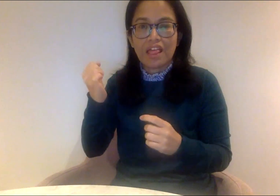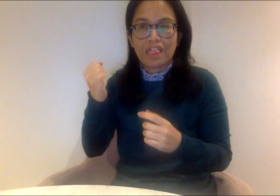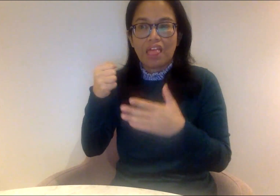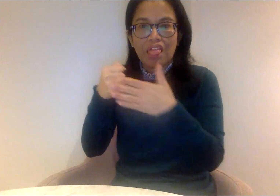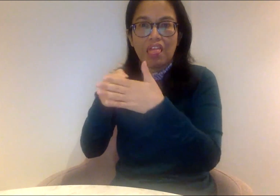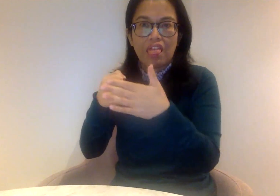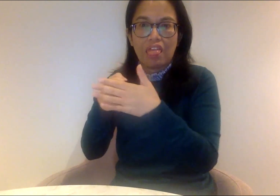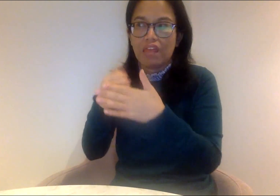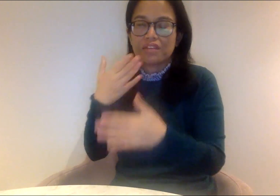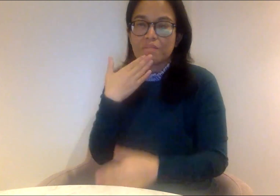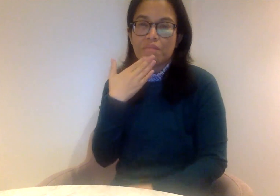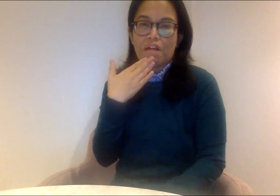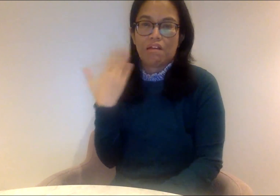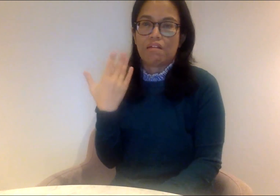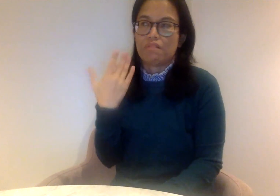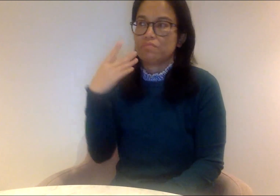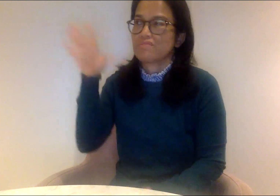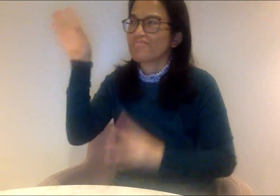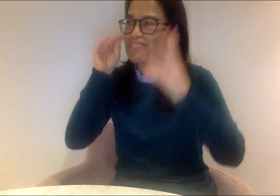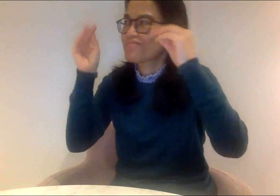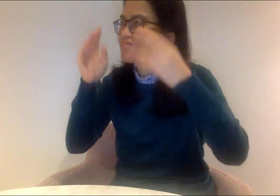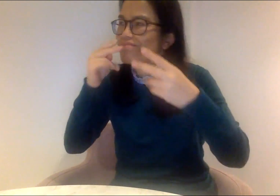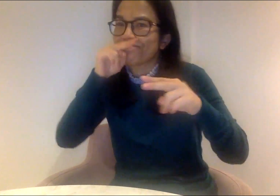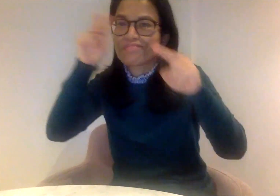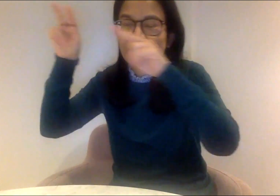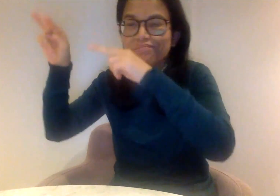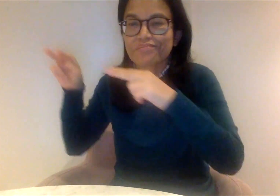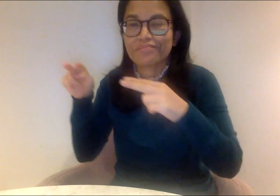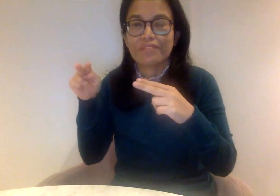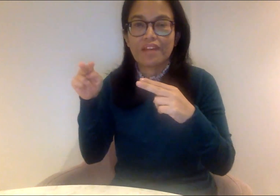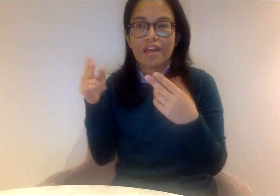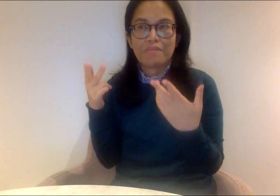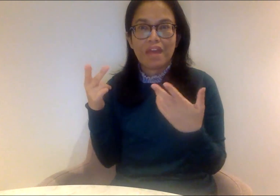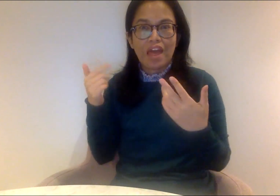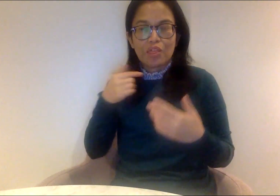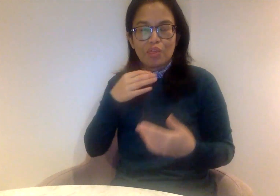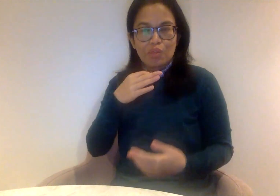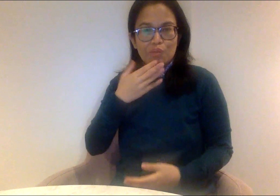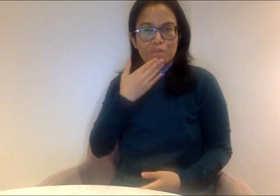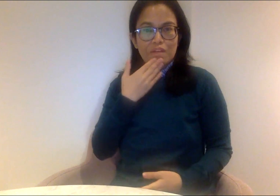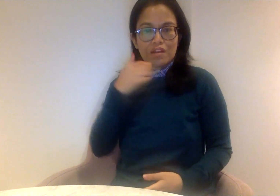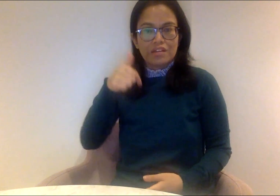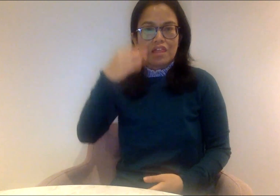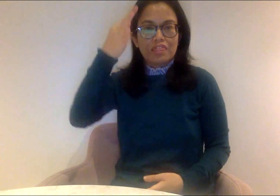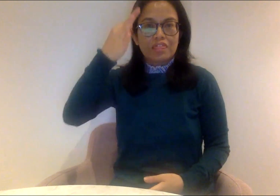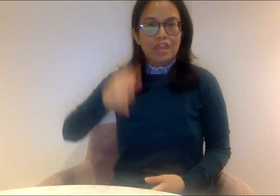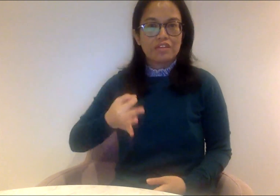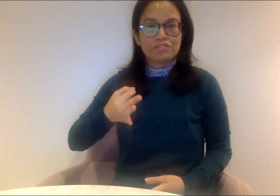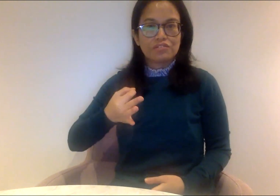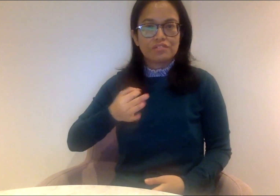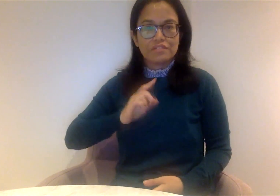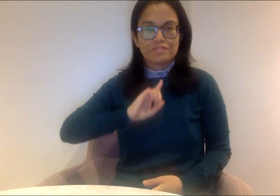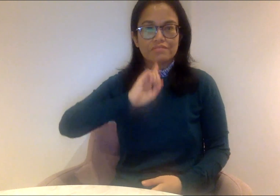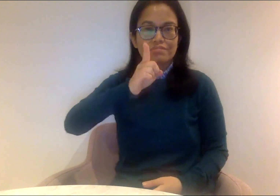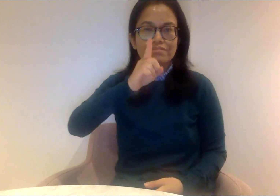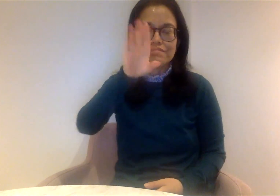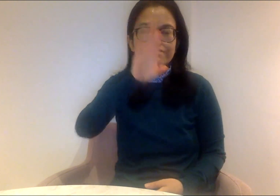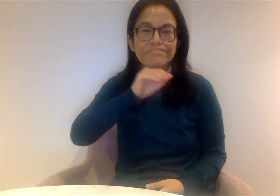not have any access there and I would be very frustrated because there were barriers. Now I'm at home and I